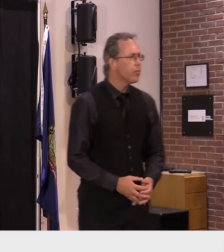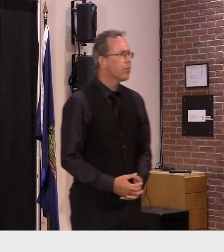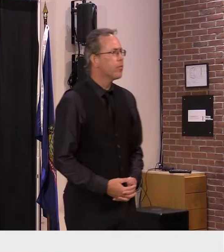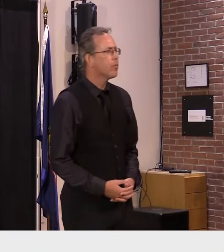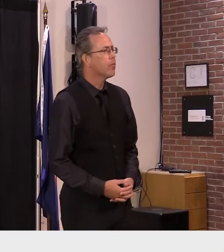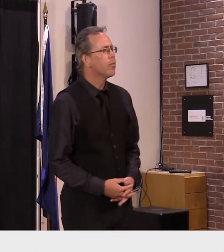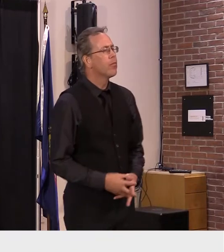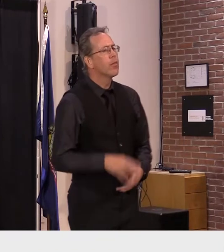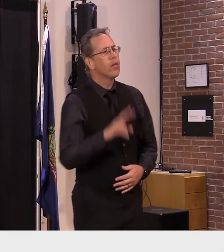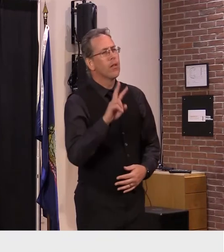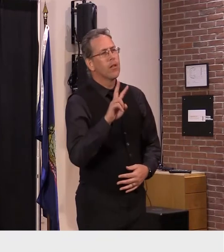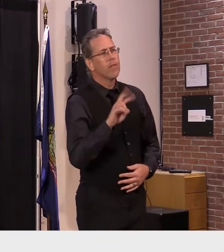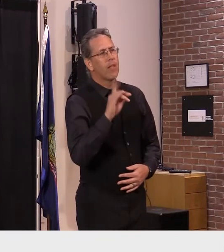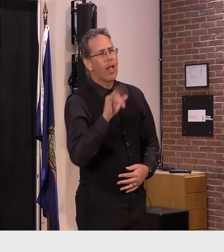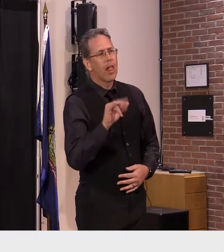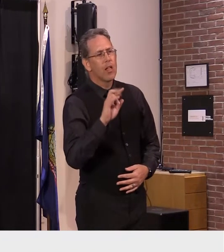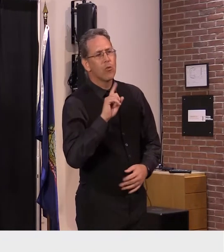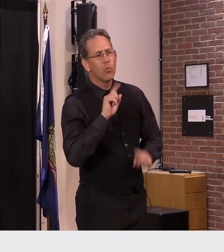to you